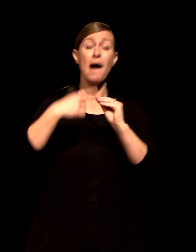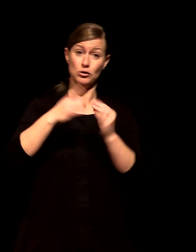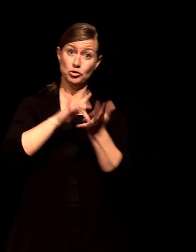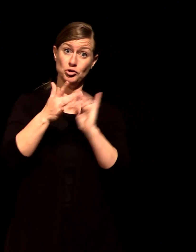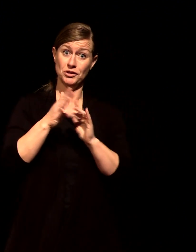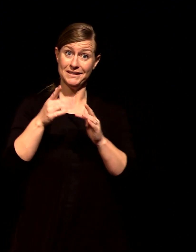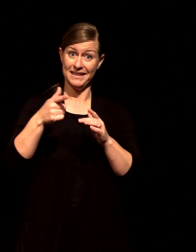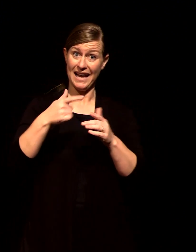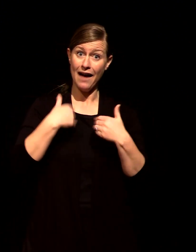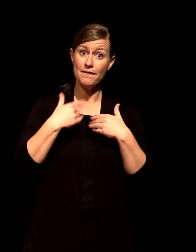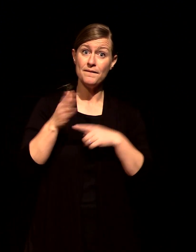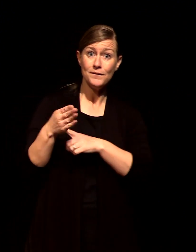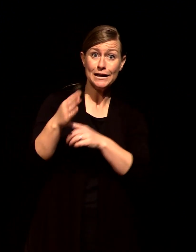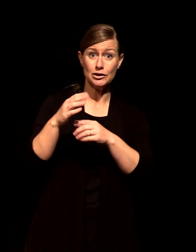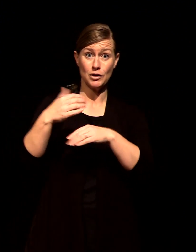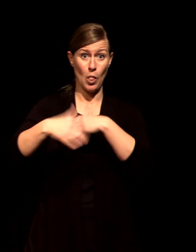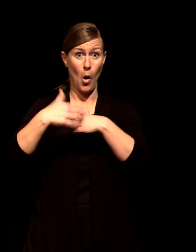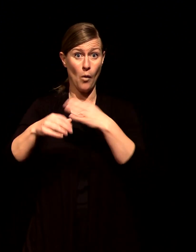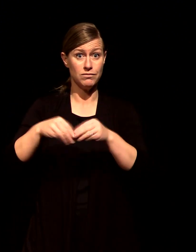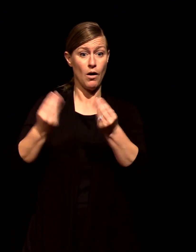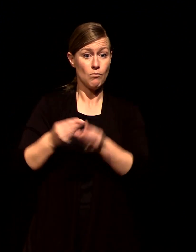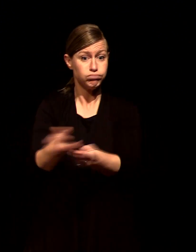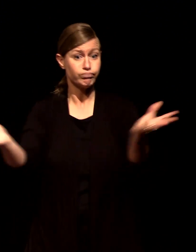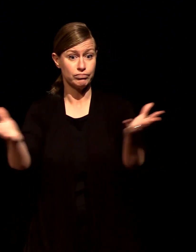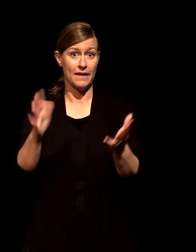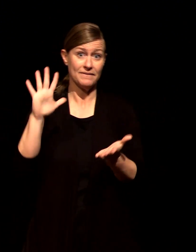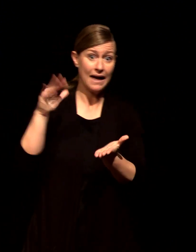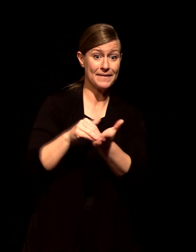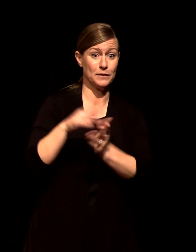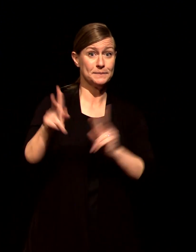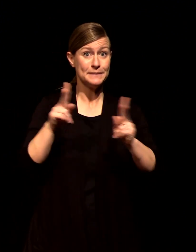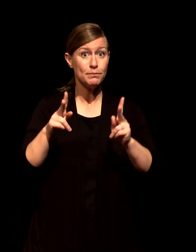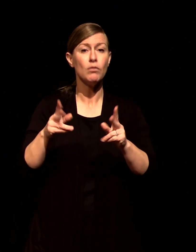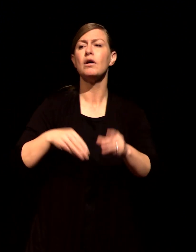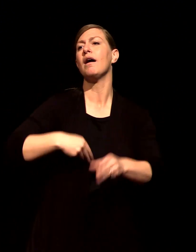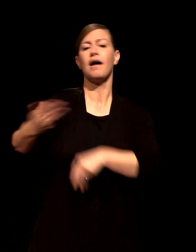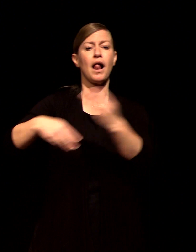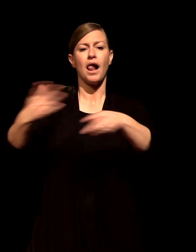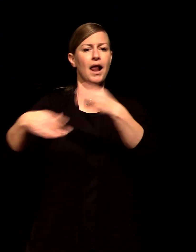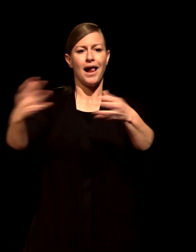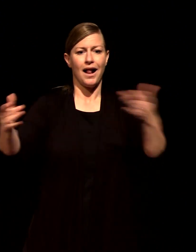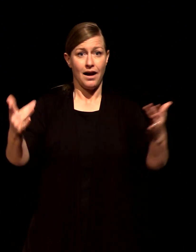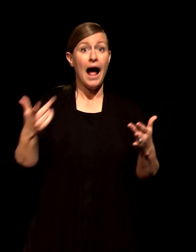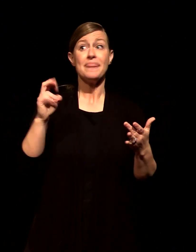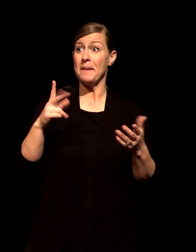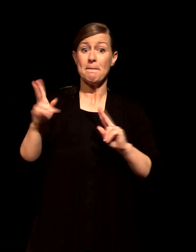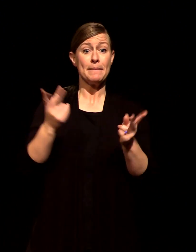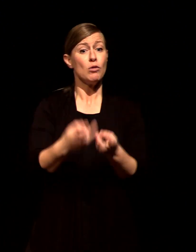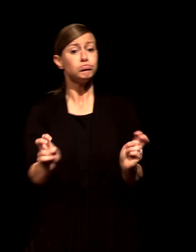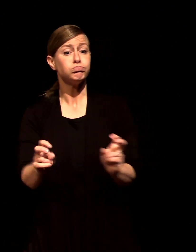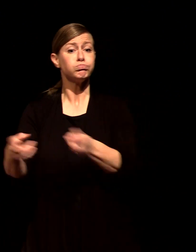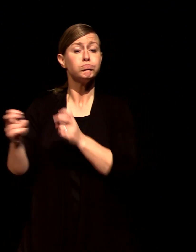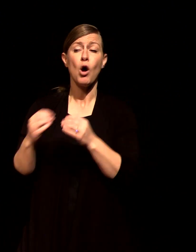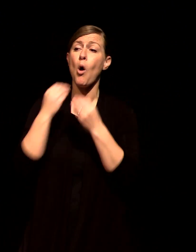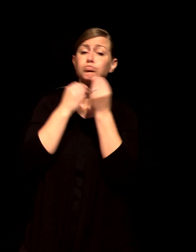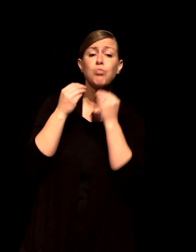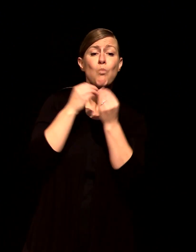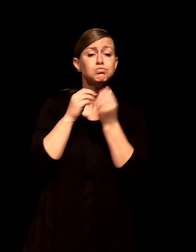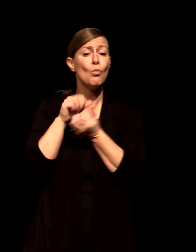eating a meal that Jesus miraculously brought out of nowhere think about Peter stepping